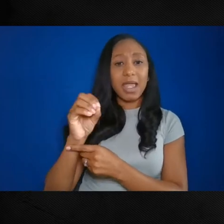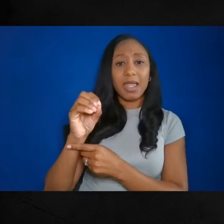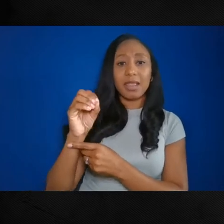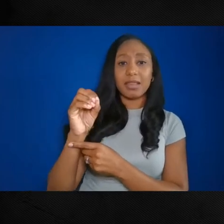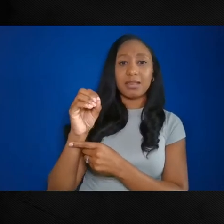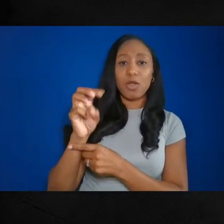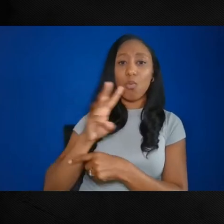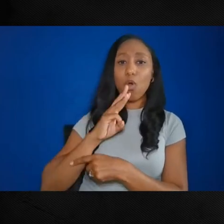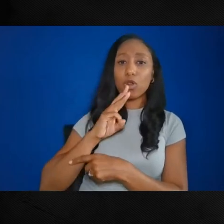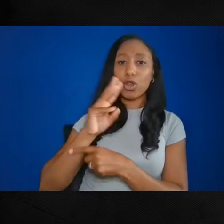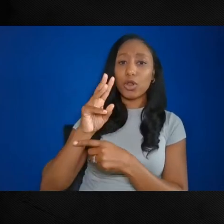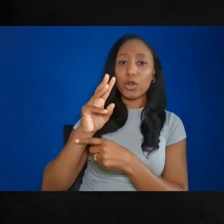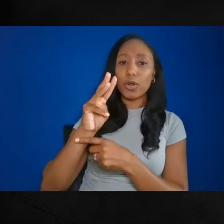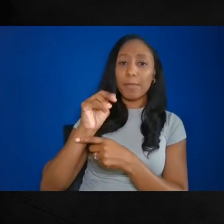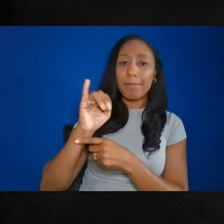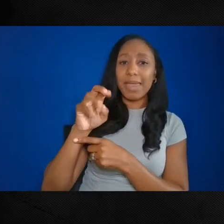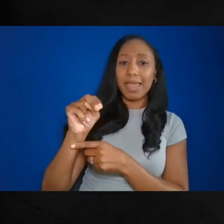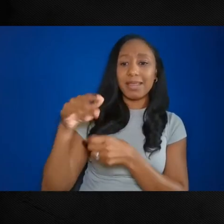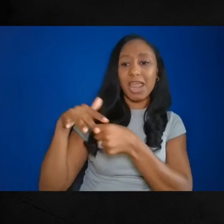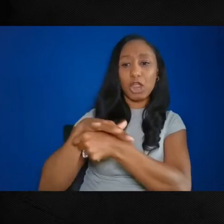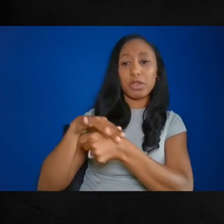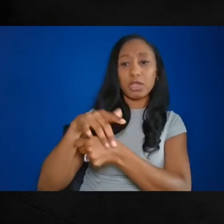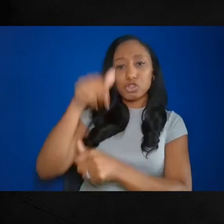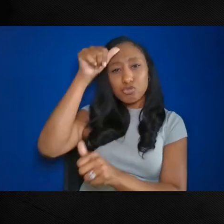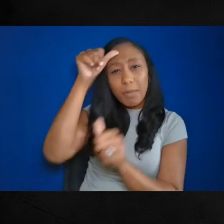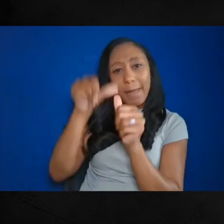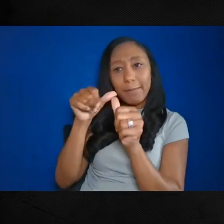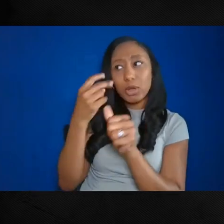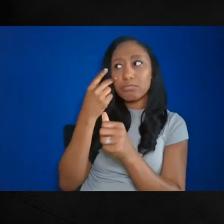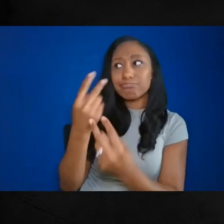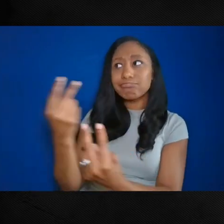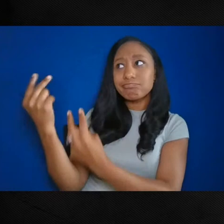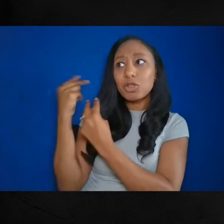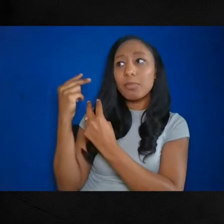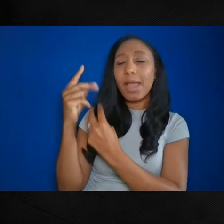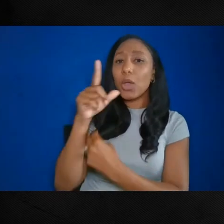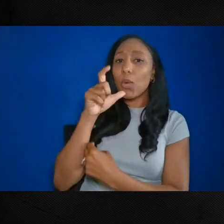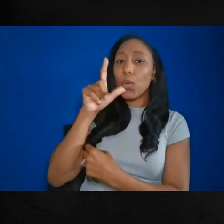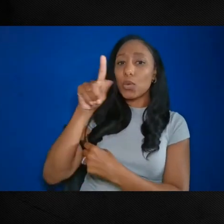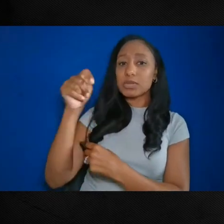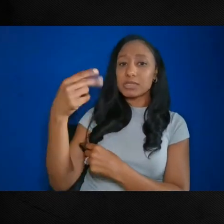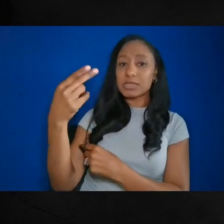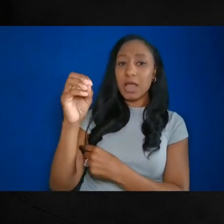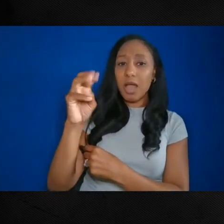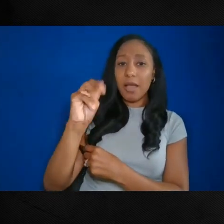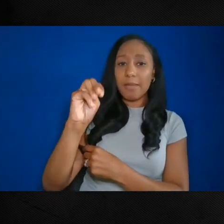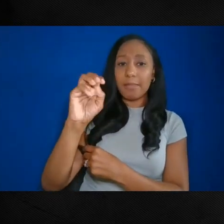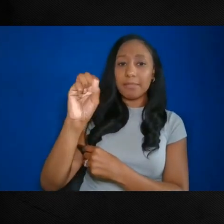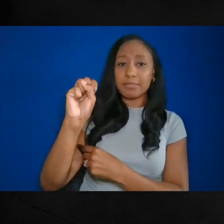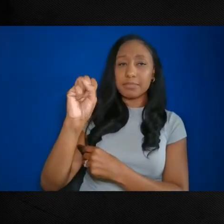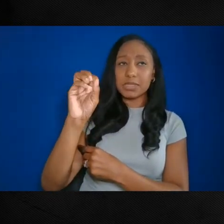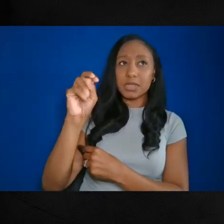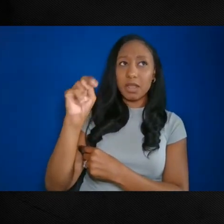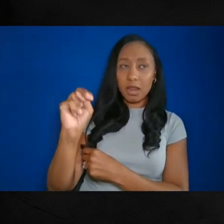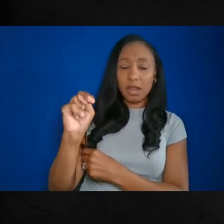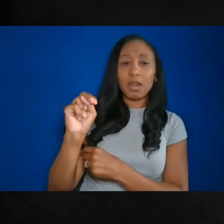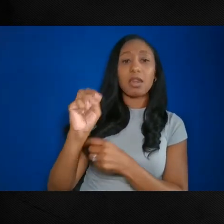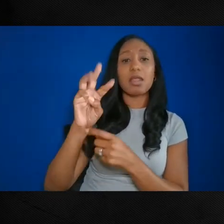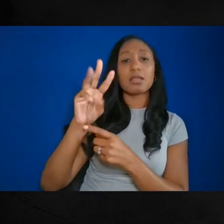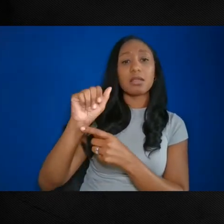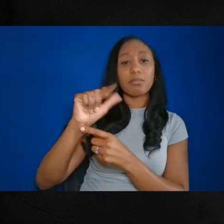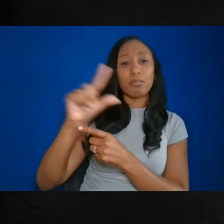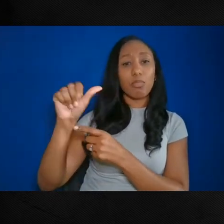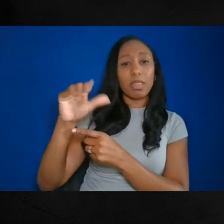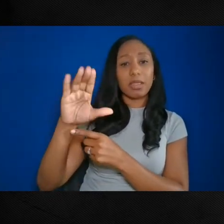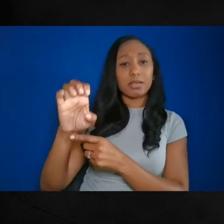Thompson Wallace, as you say, in 1977. It was eight members